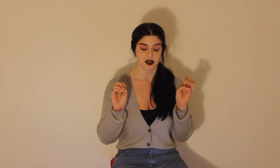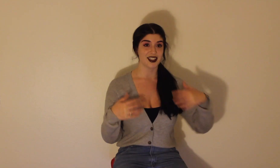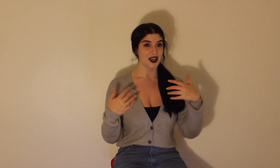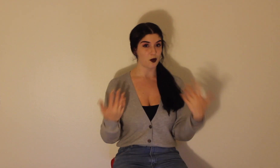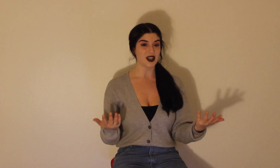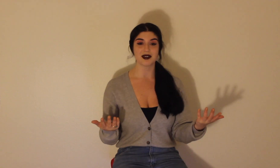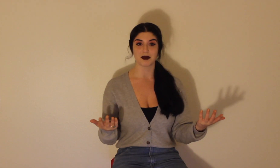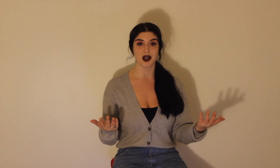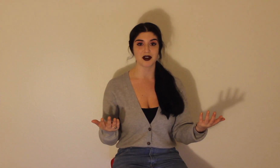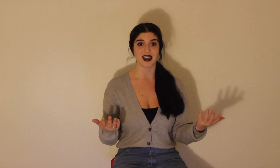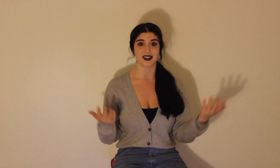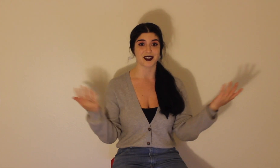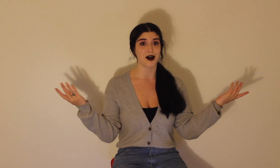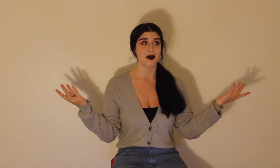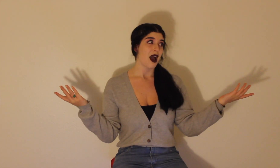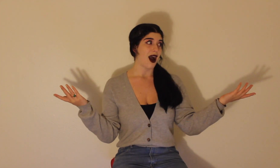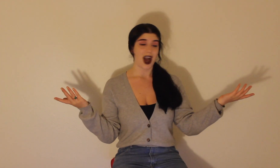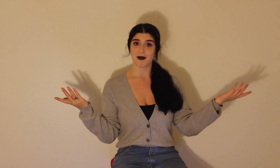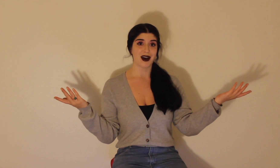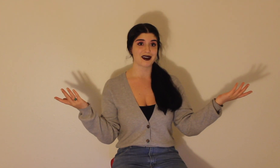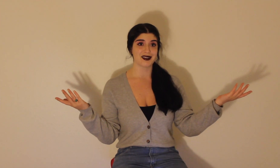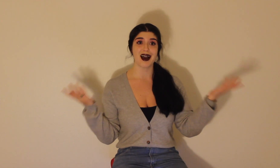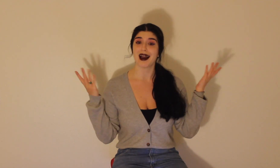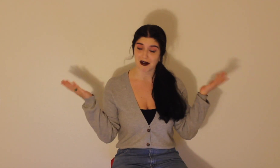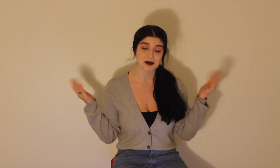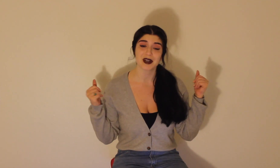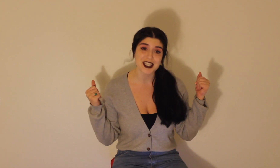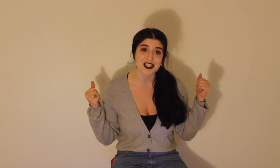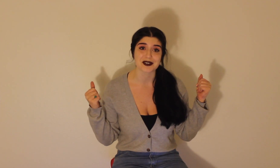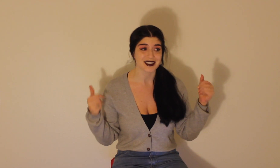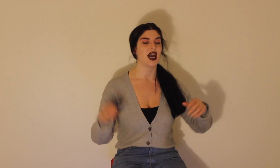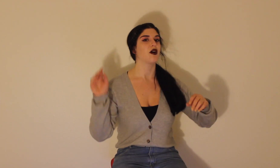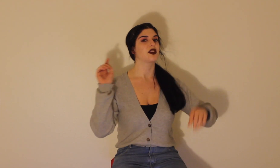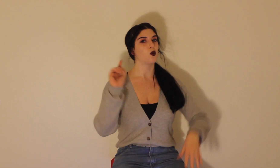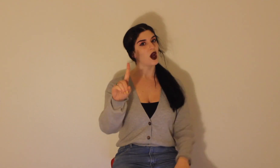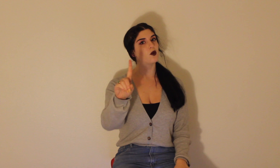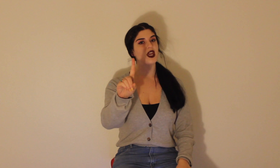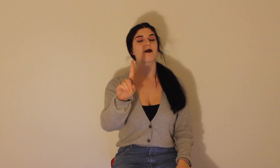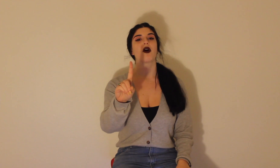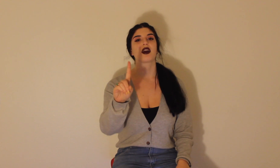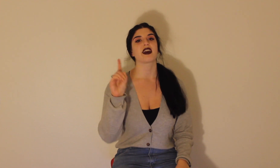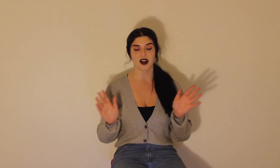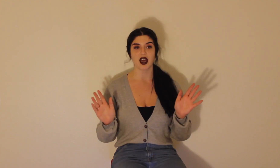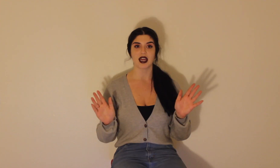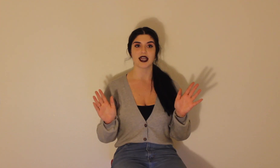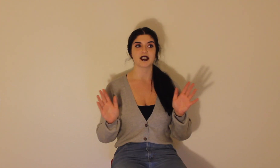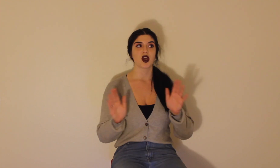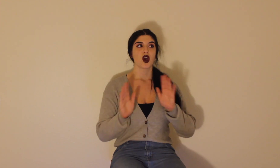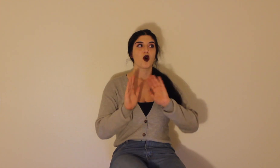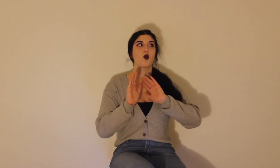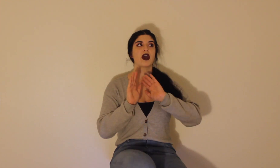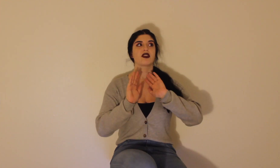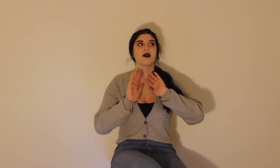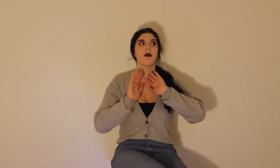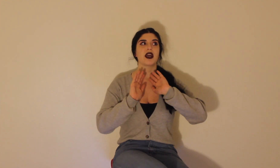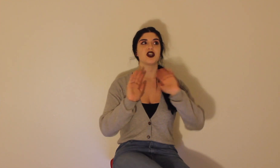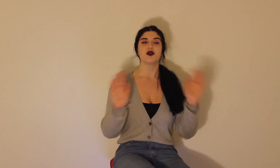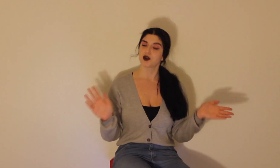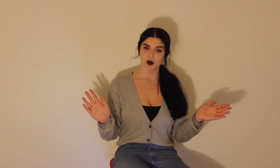And I wasn't bloated. So I'm not going to lie. I was pretty juiced. Now at the one week mark, I got hit with my usual